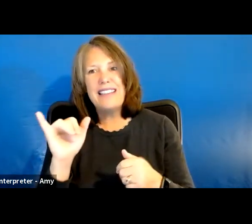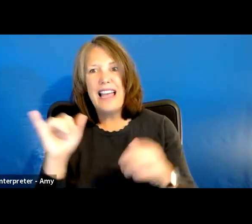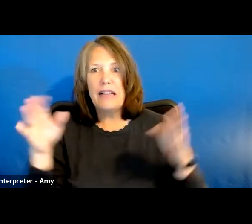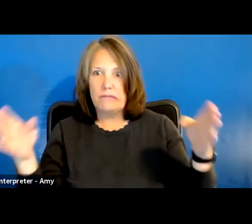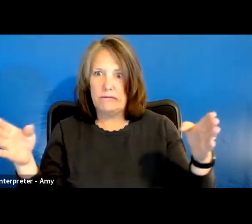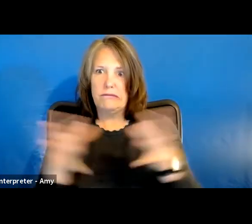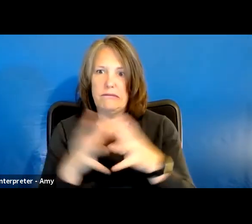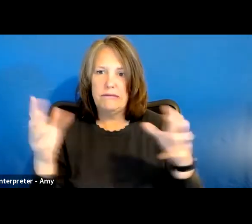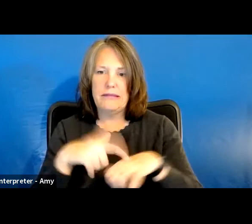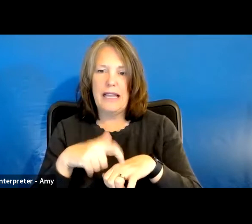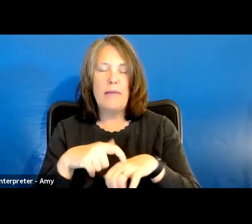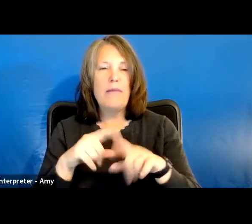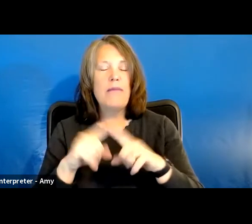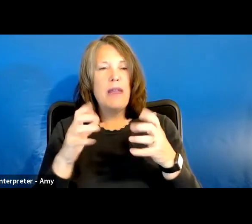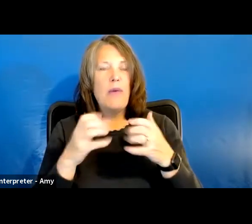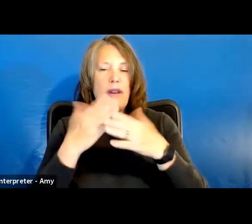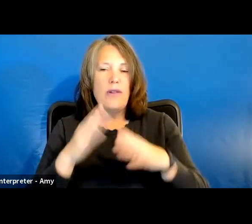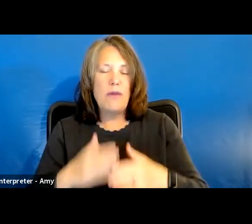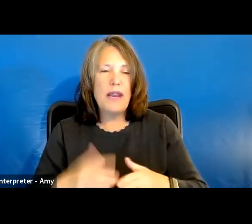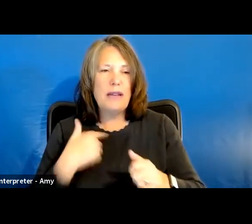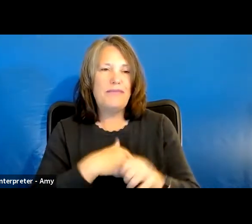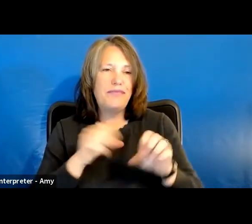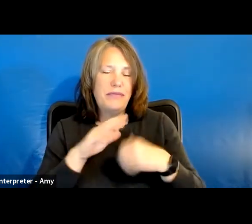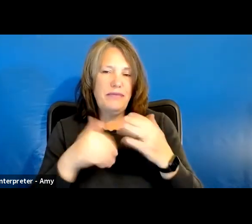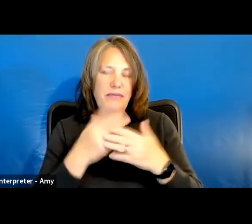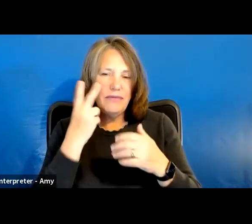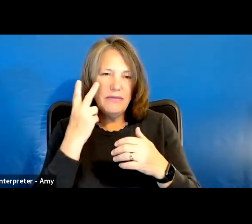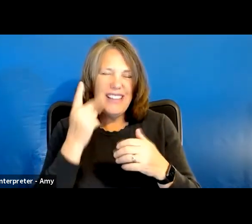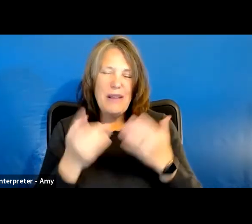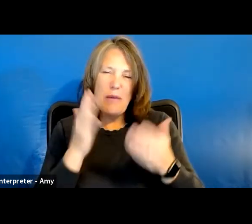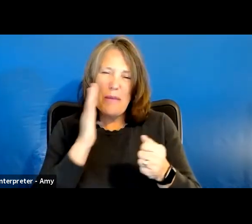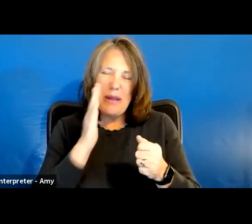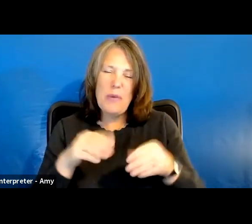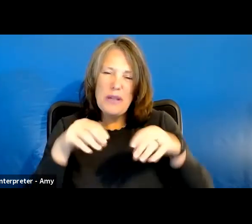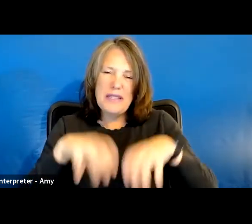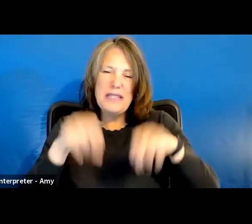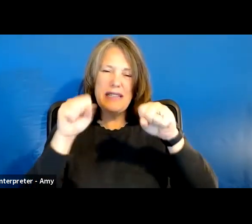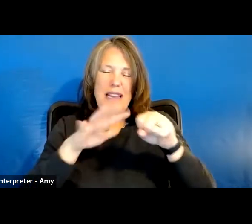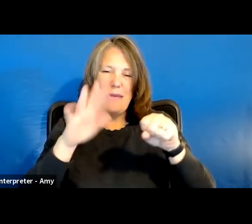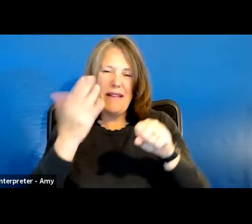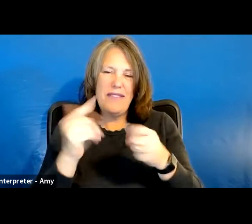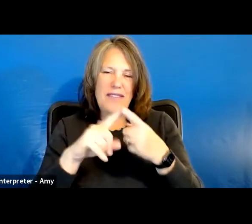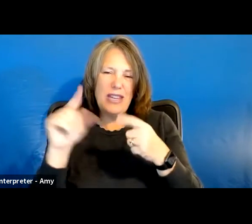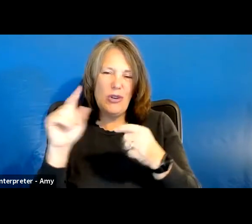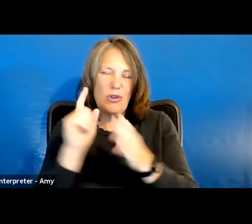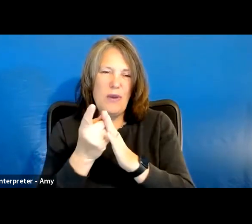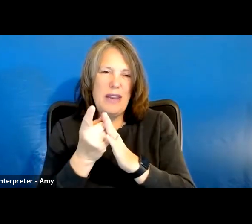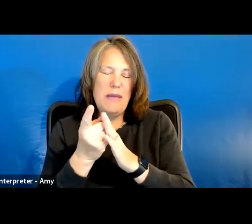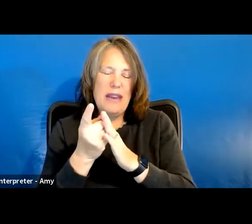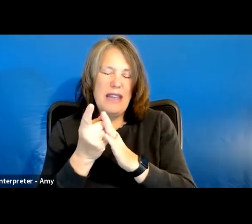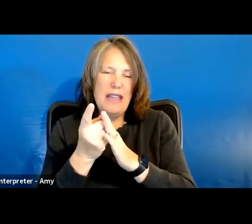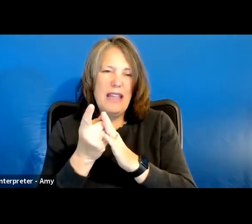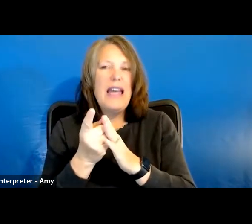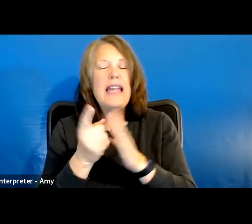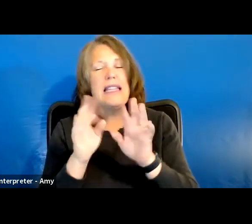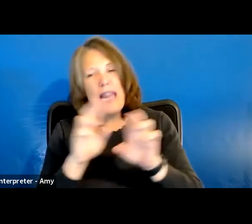time, but I wanted to break it up so that we can all see you're probably going to spend about 15 to 20 minutes settling in, doing